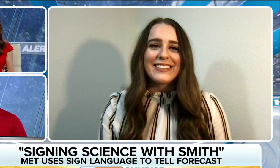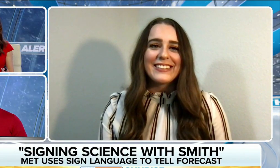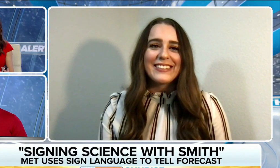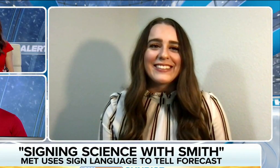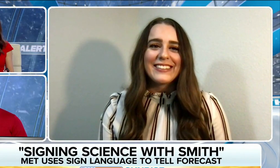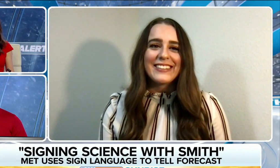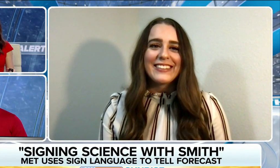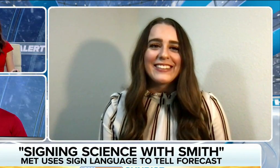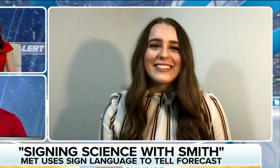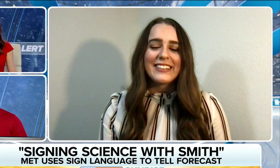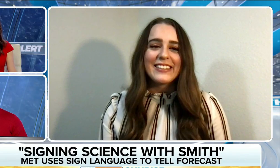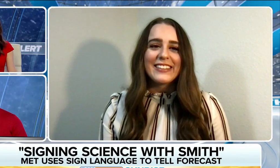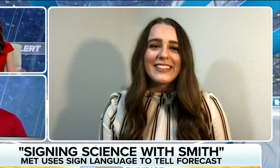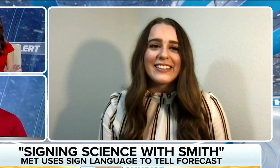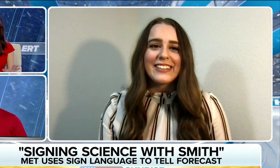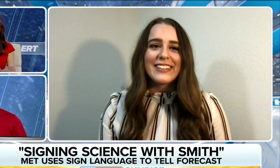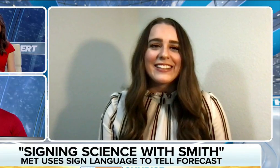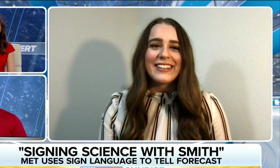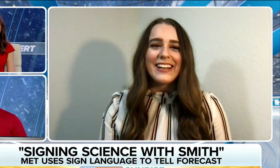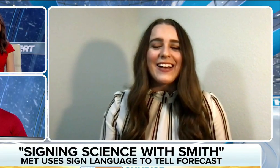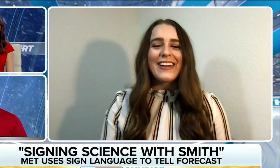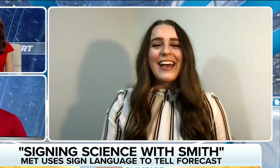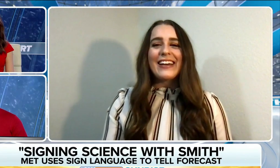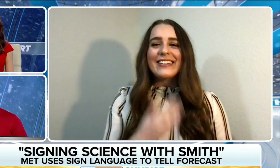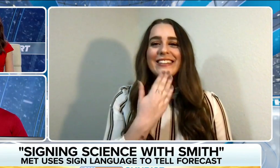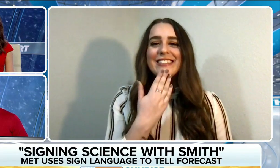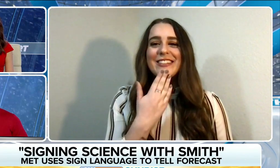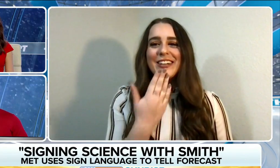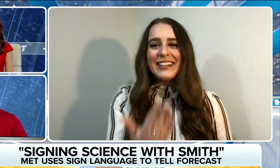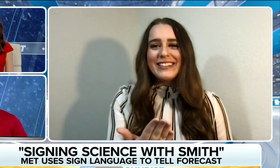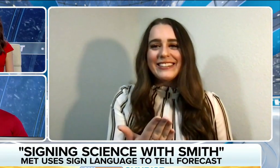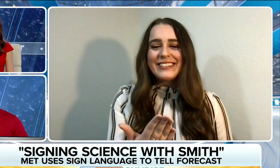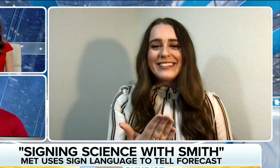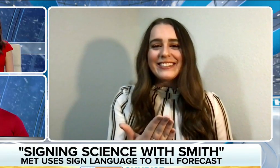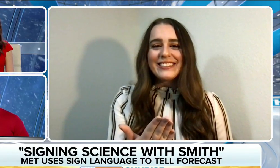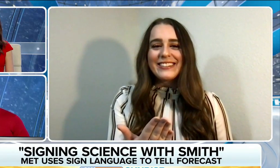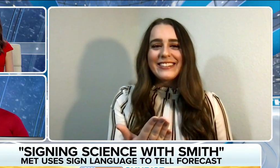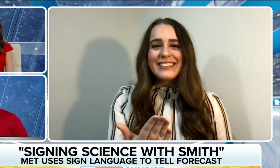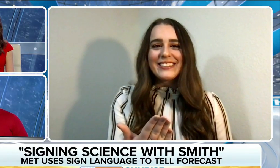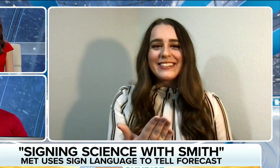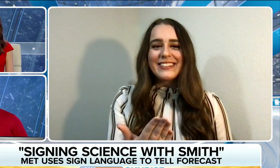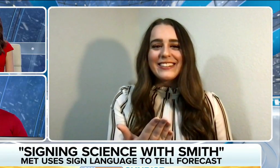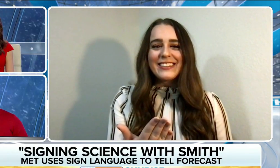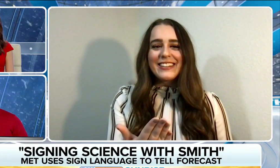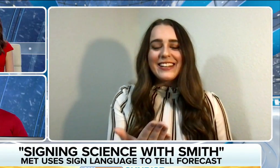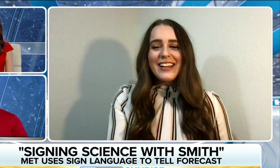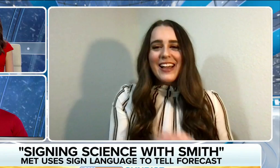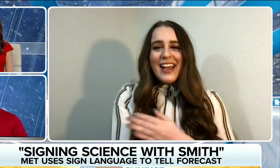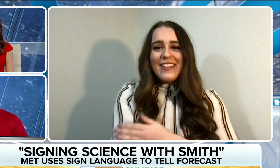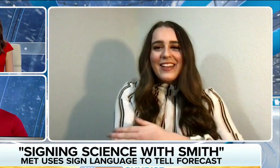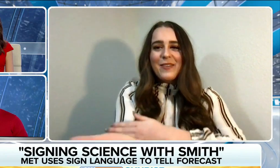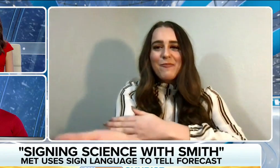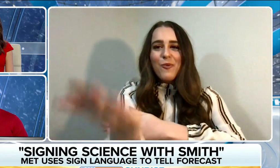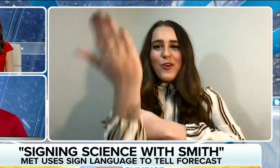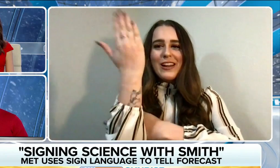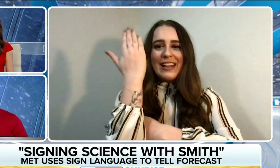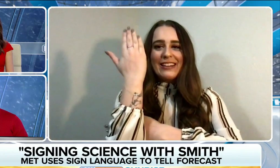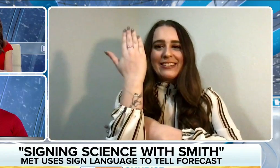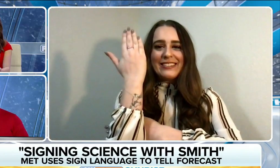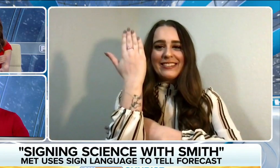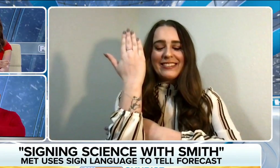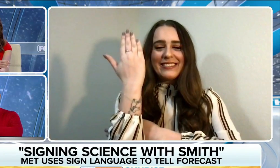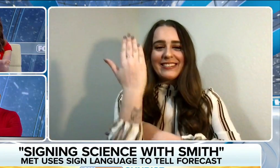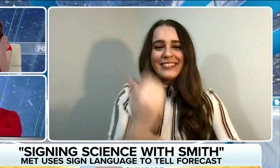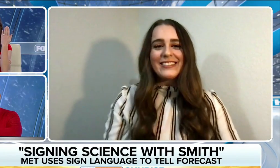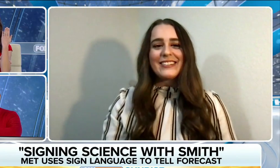here. Maybe start off easy with good morning. We're ready. Okay. This is good. This is good. Okay. And then morning.